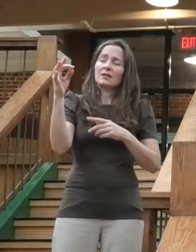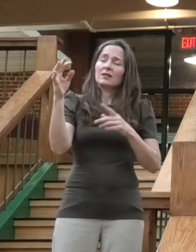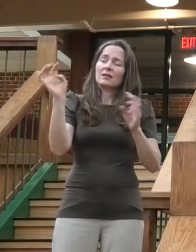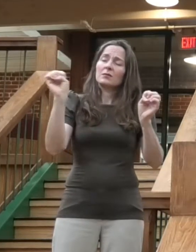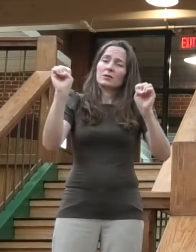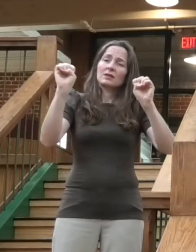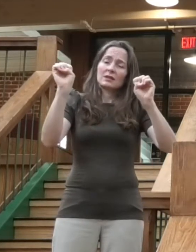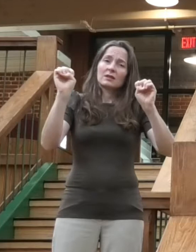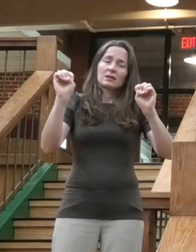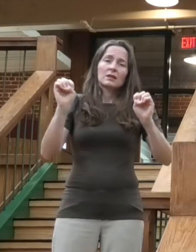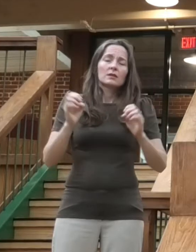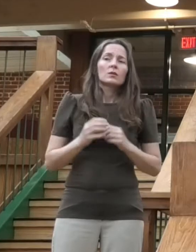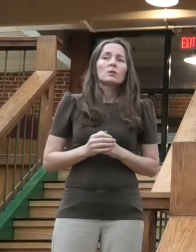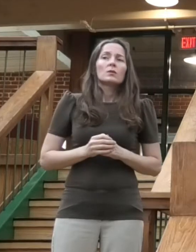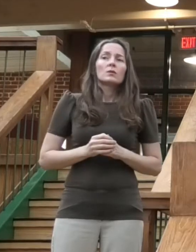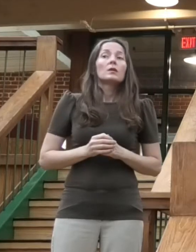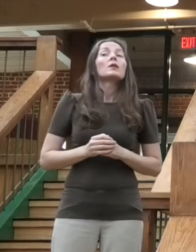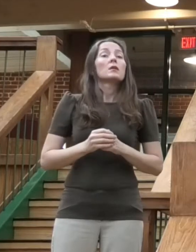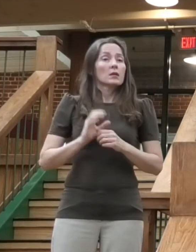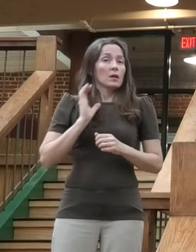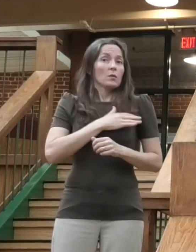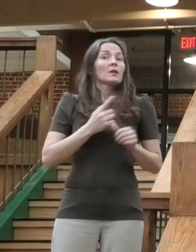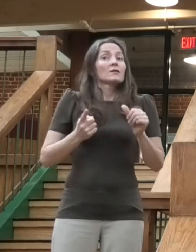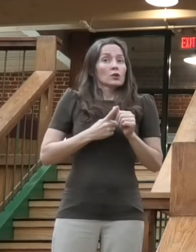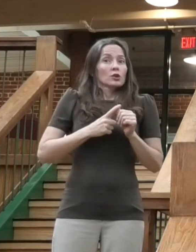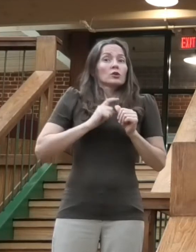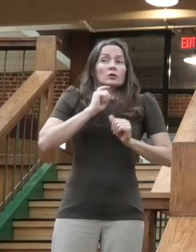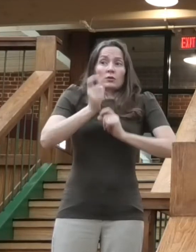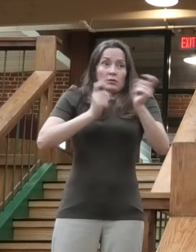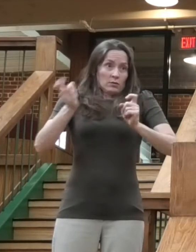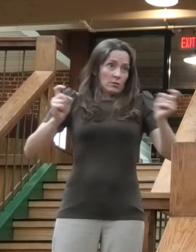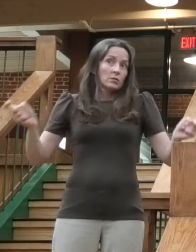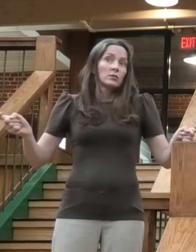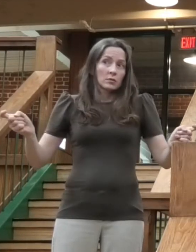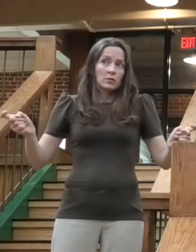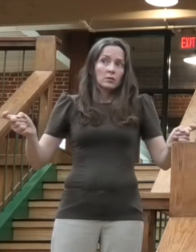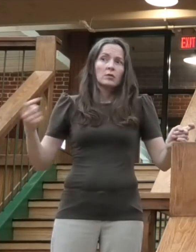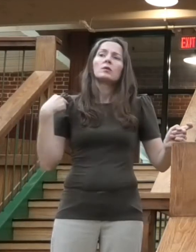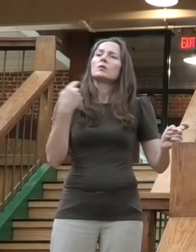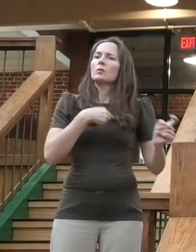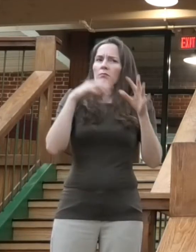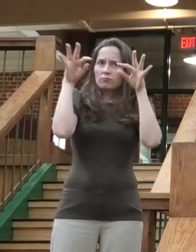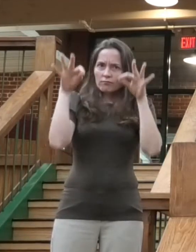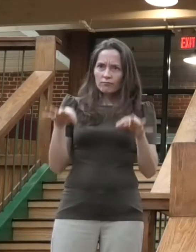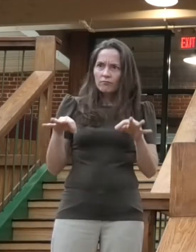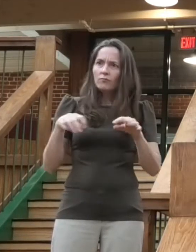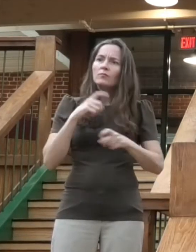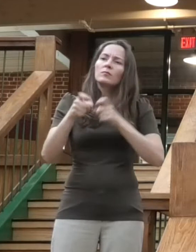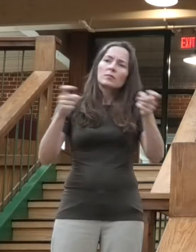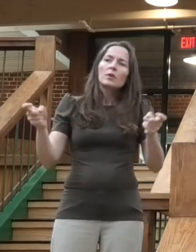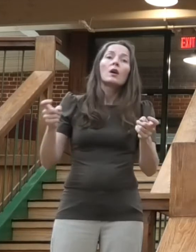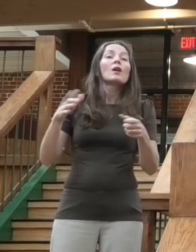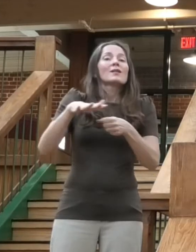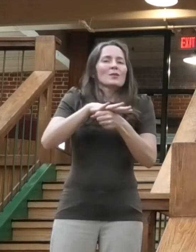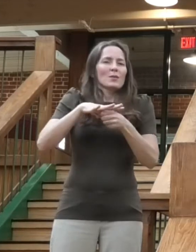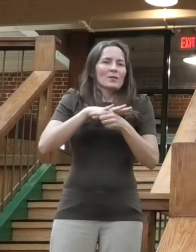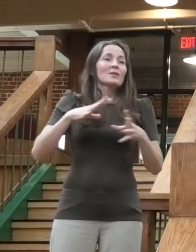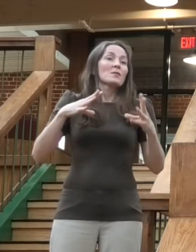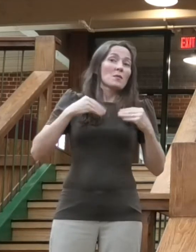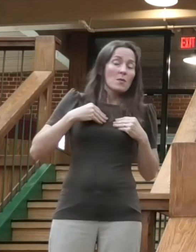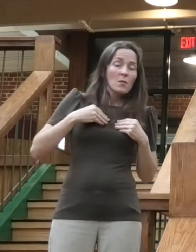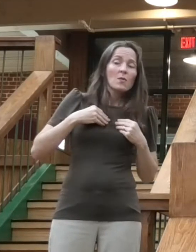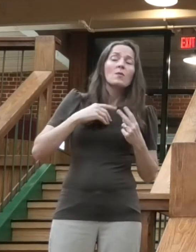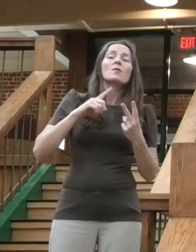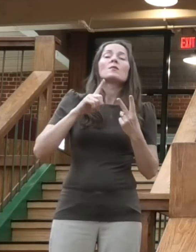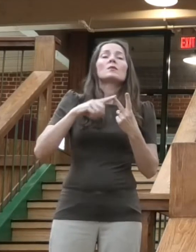first round, these grants were targeted to locally-owned storefront retail, restaurants, and farmers